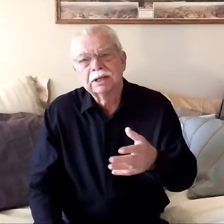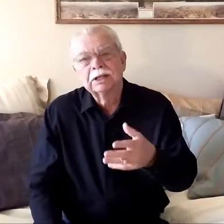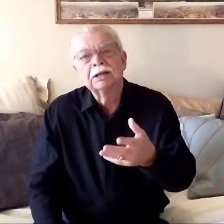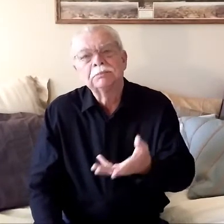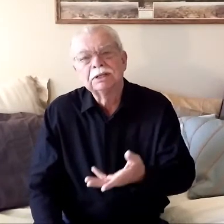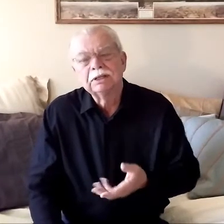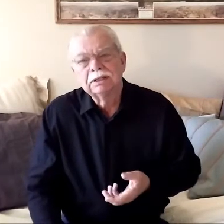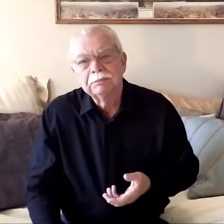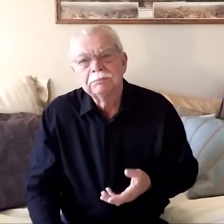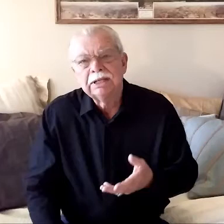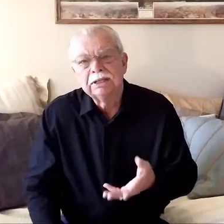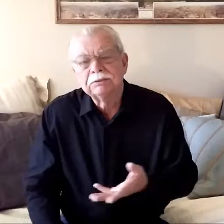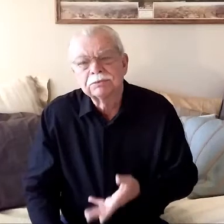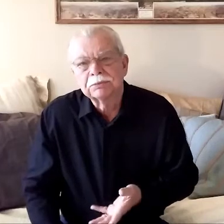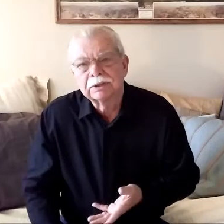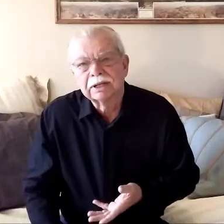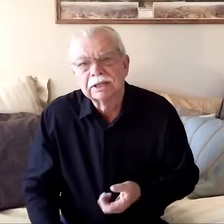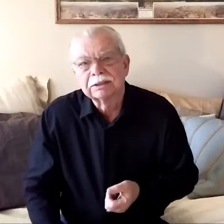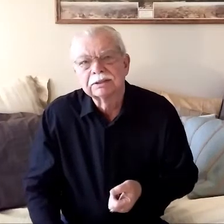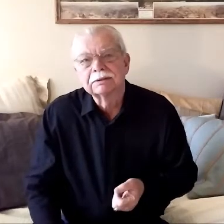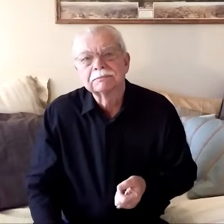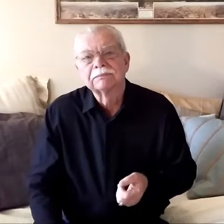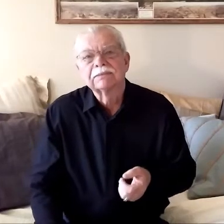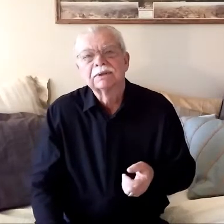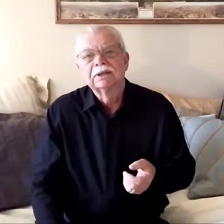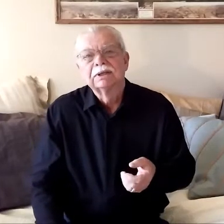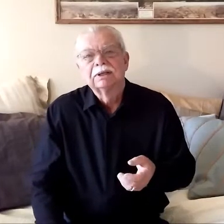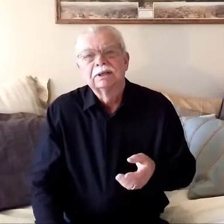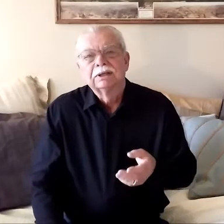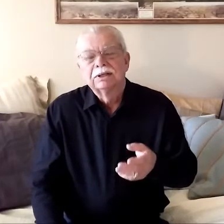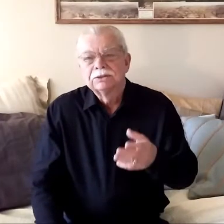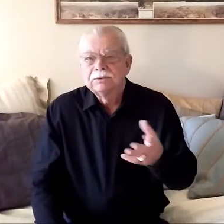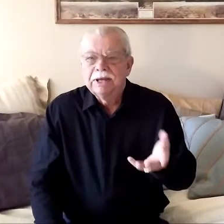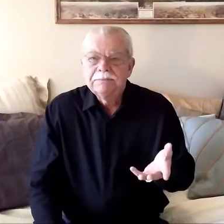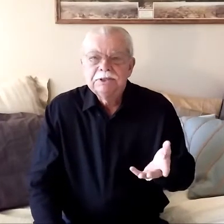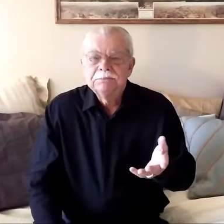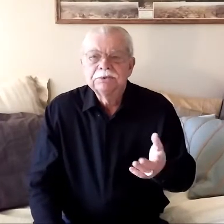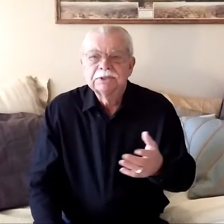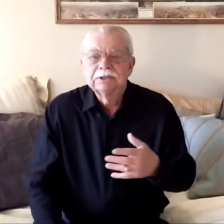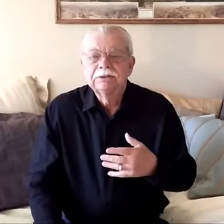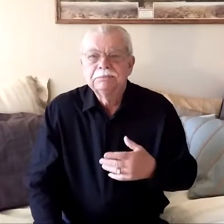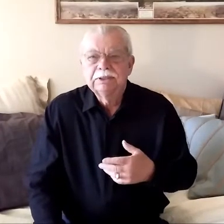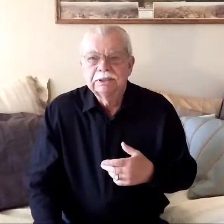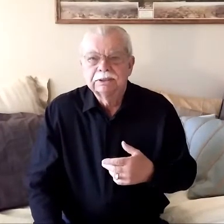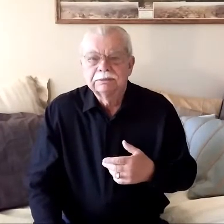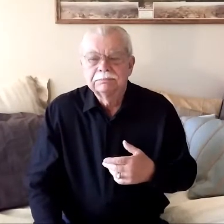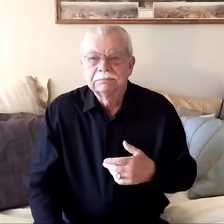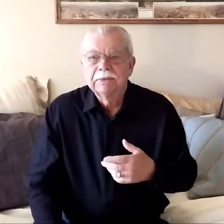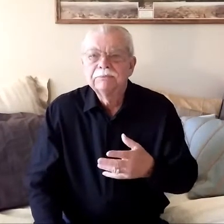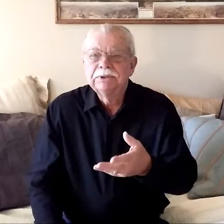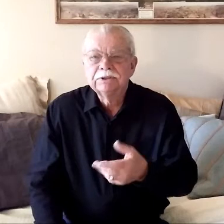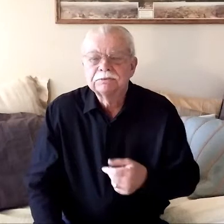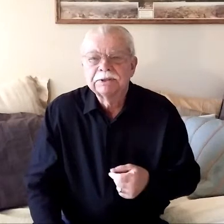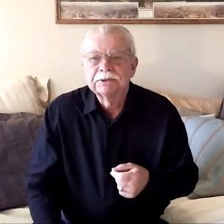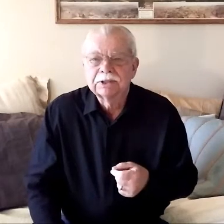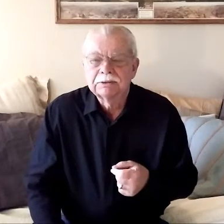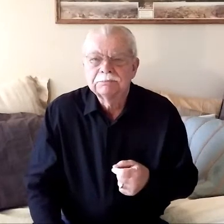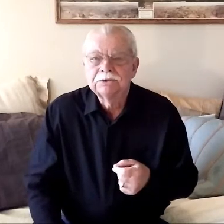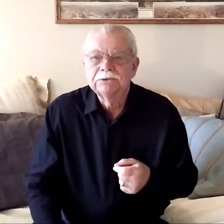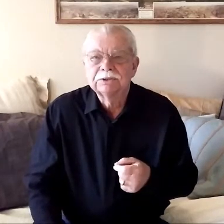and that i may eat from her hand so amnon pretended to be ill and when his father came to